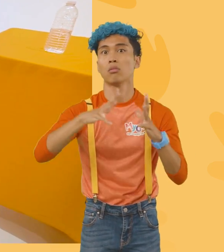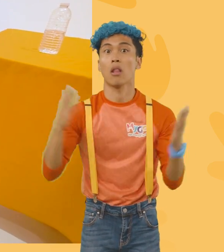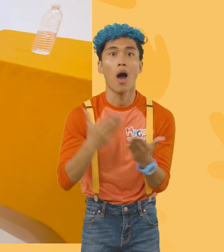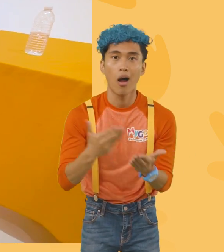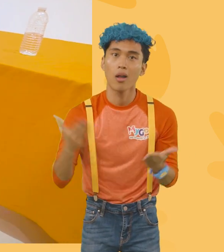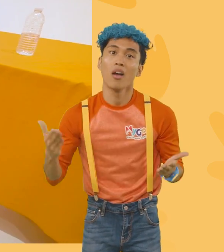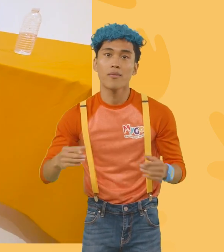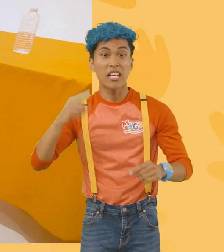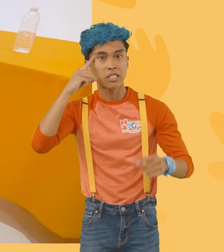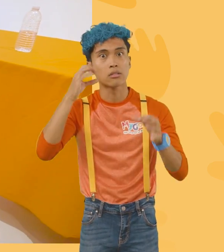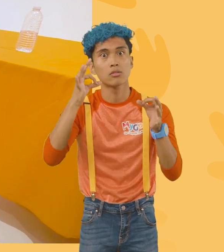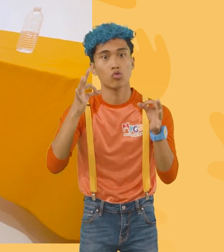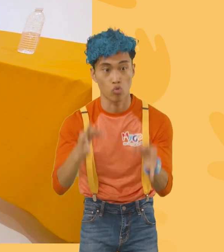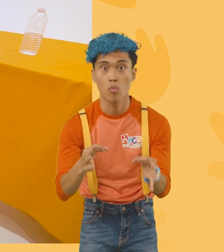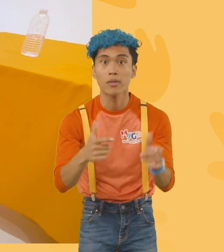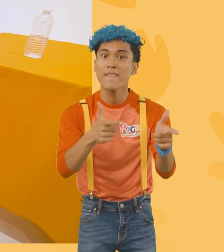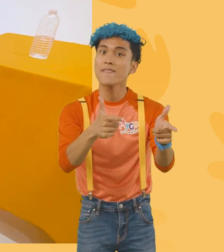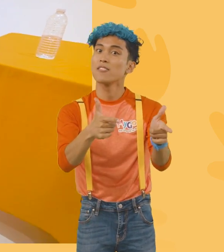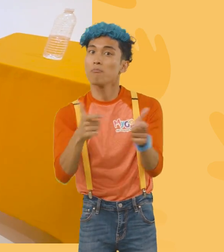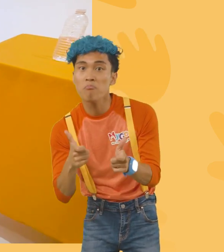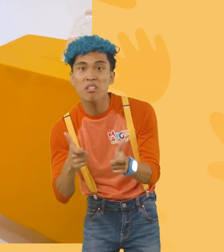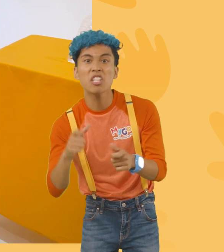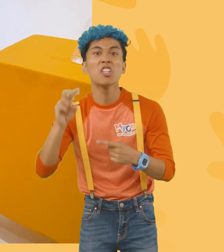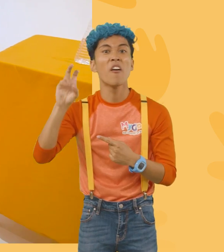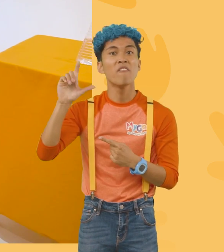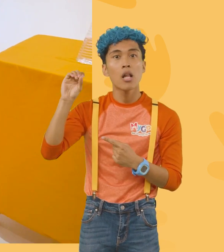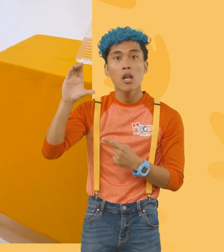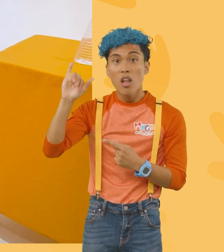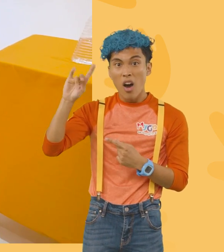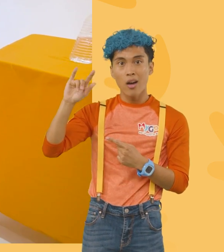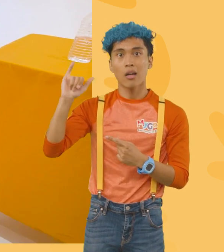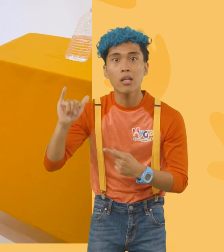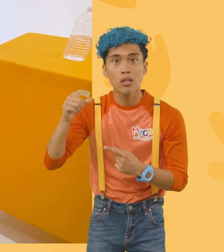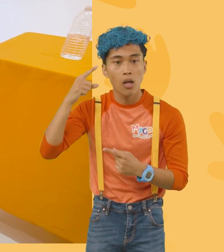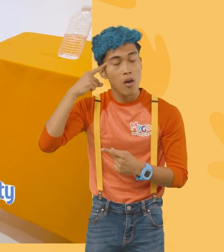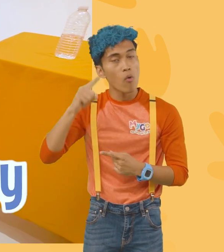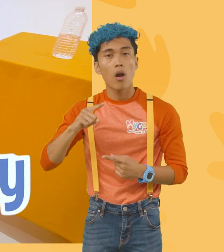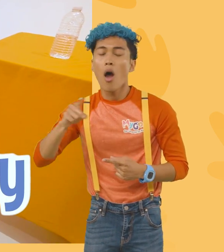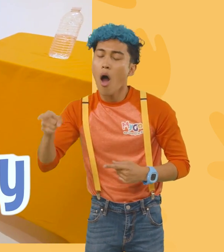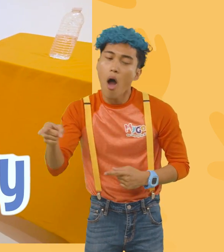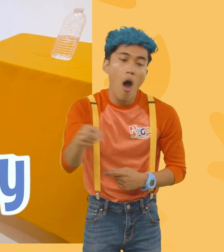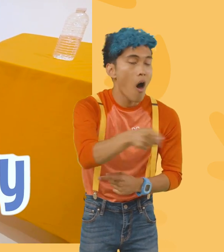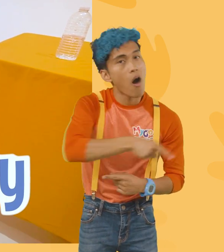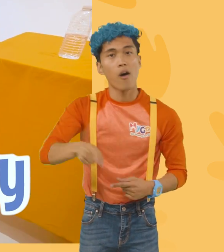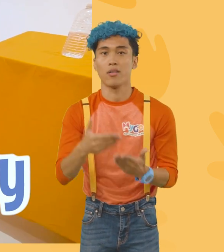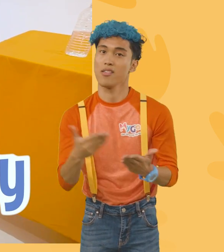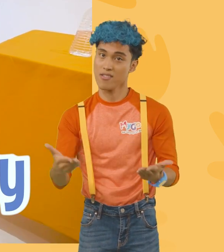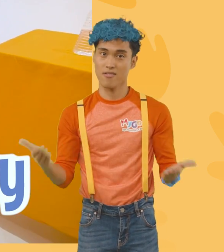you know, determine how fast, how much velocity these items have.